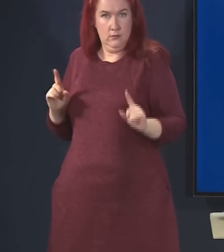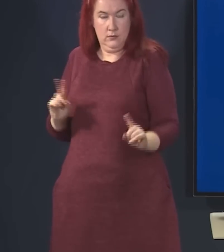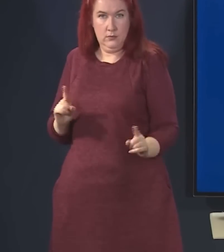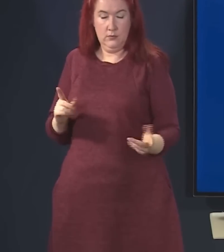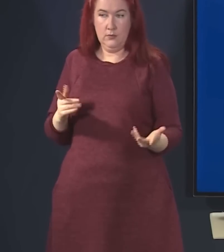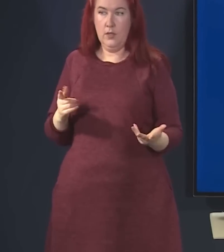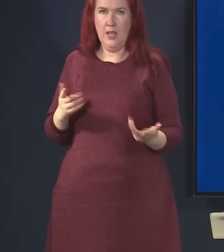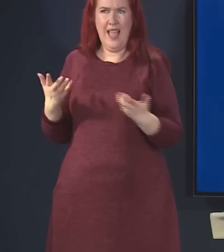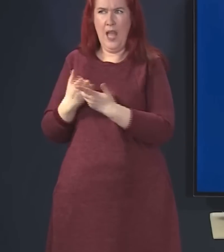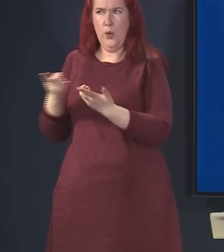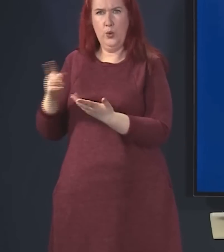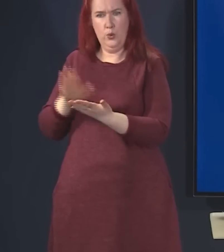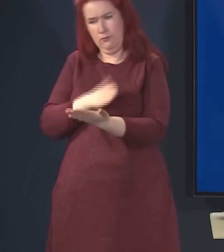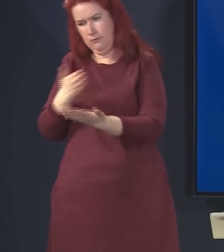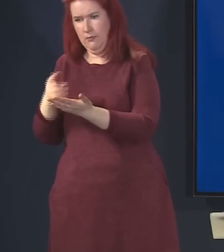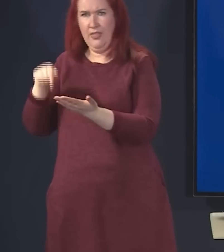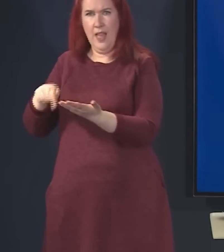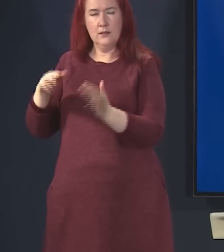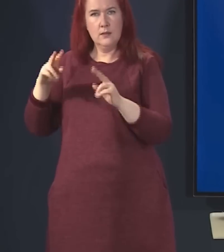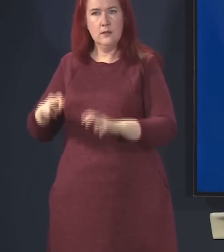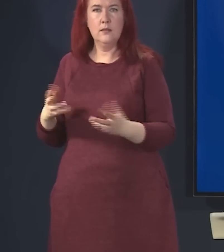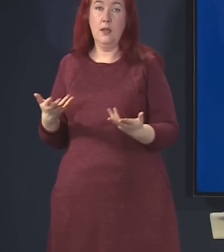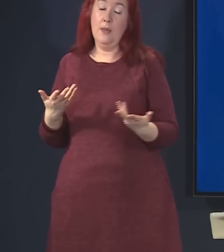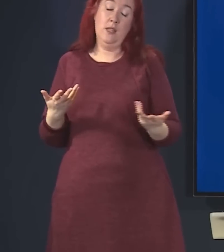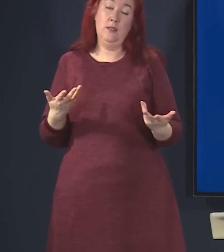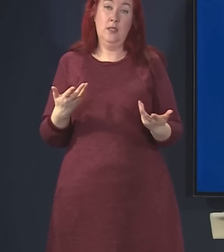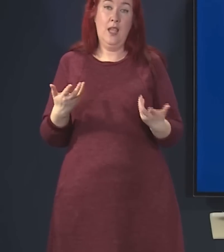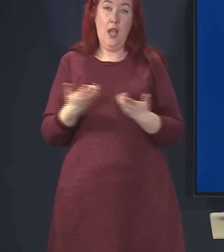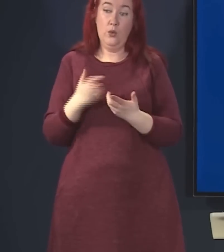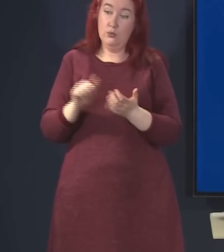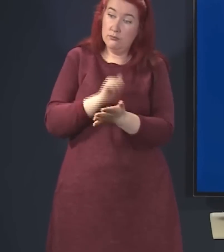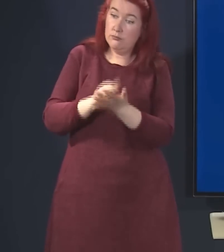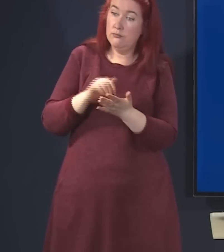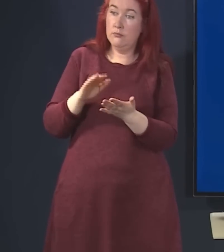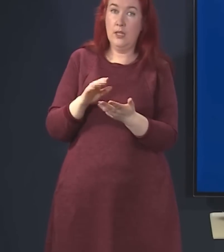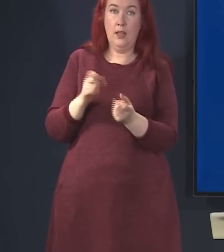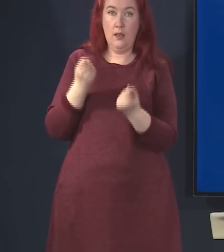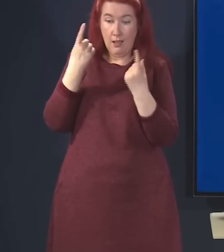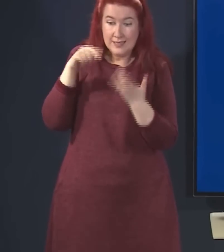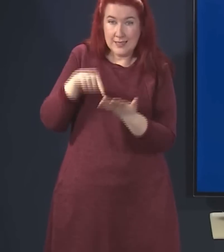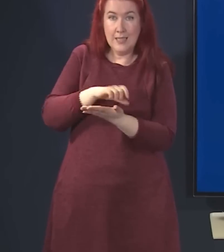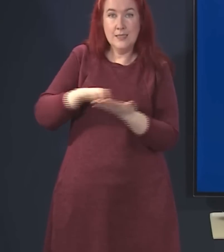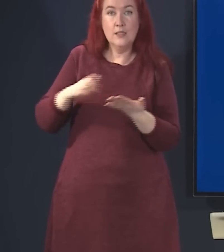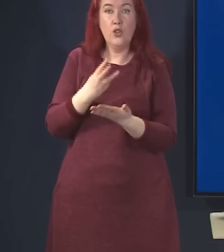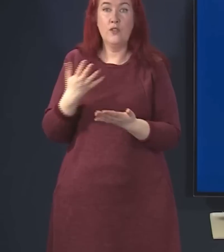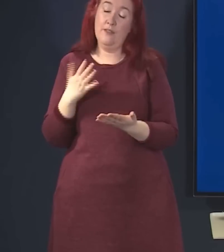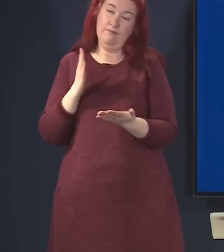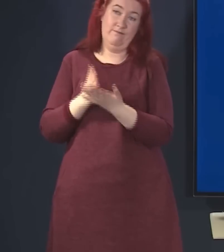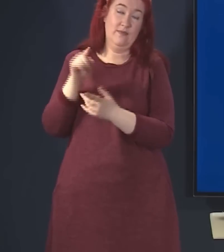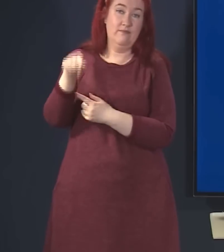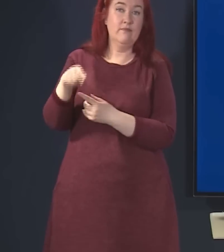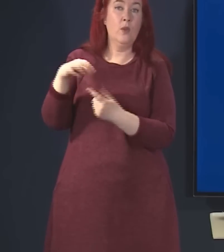of the interpretation of statute, that can only come from the courts. So I do think for the